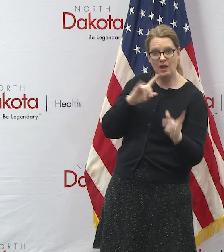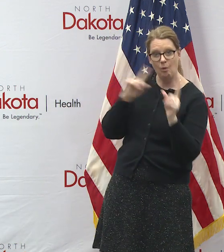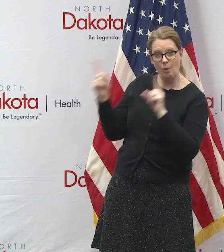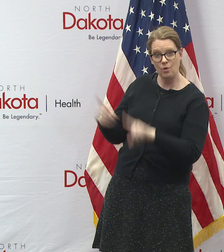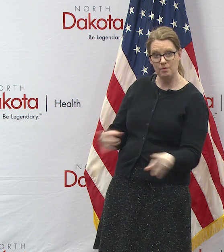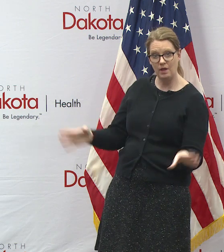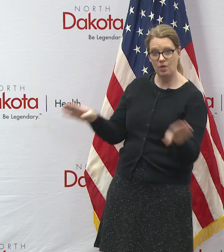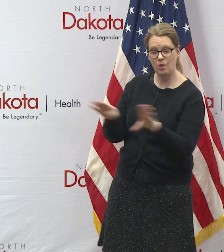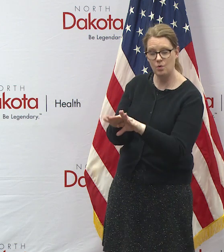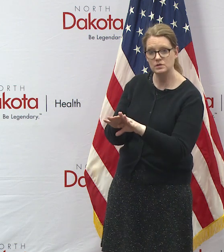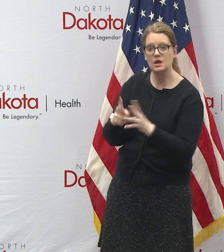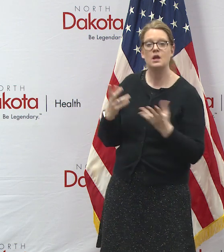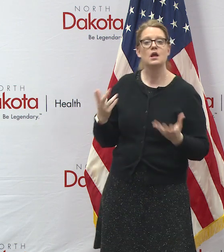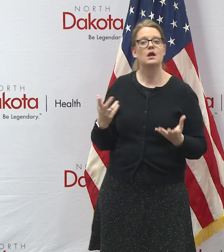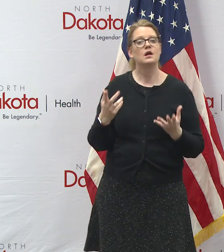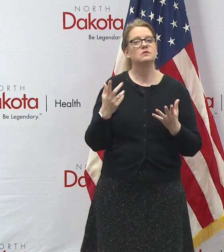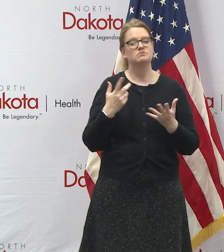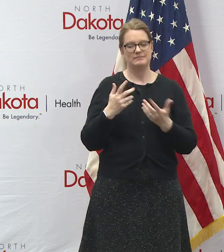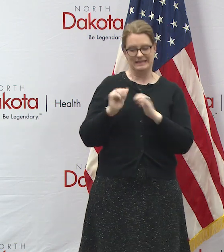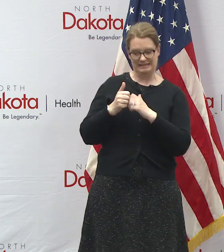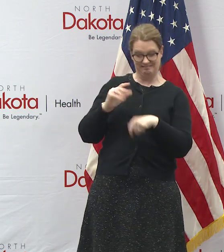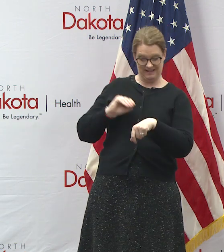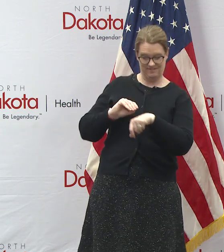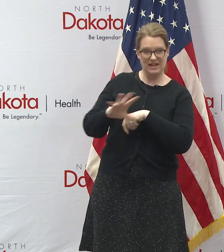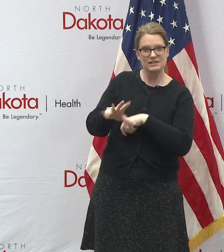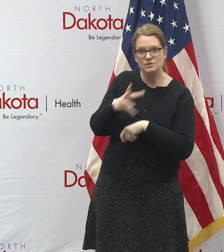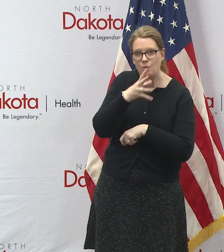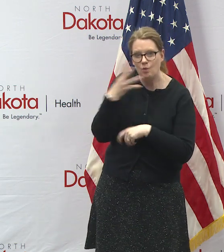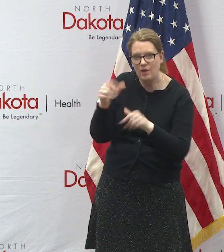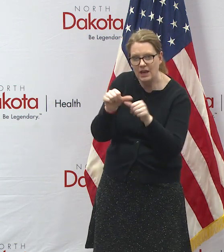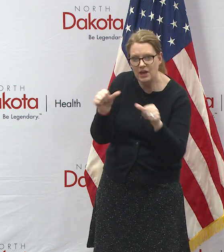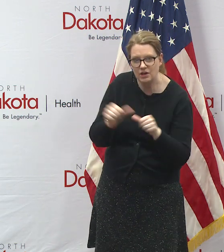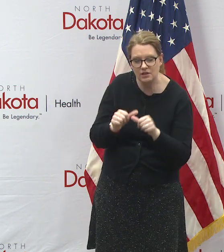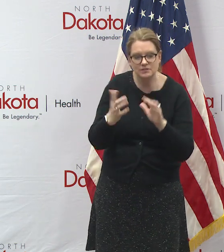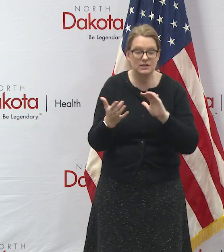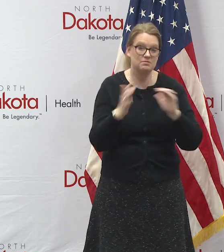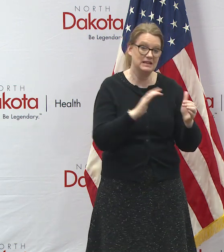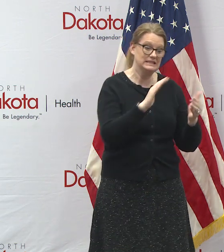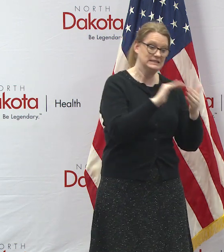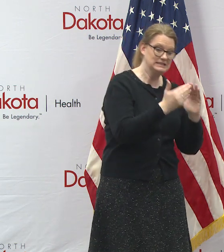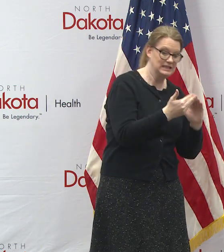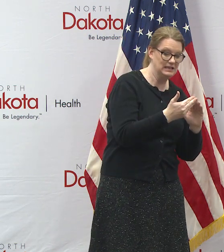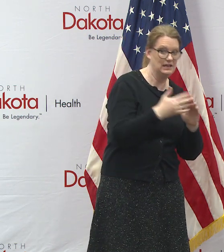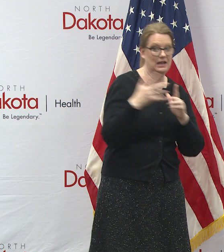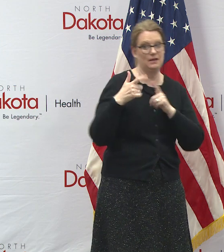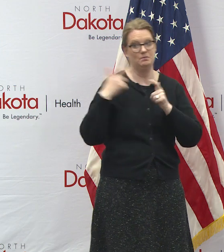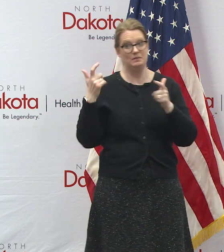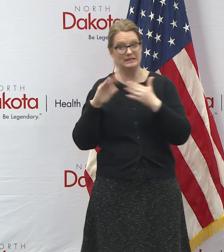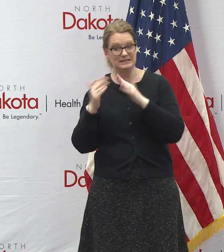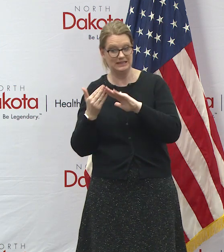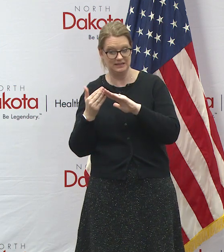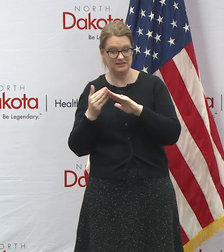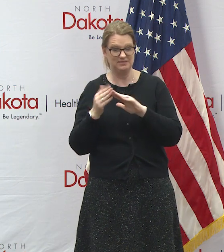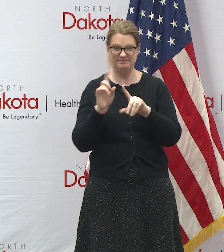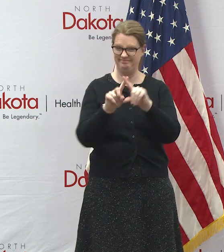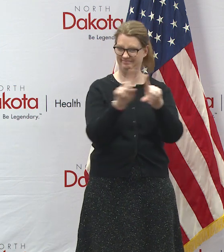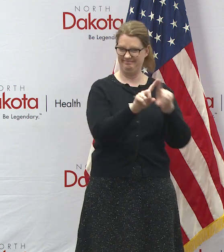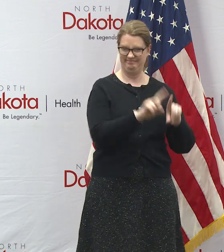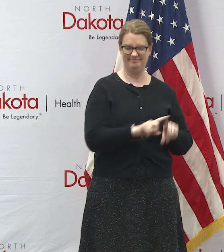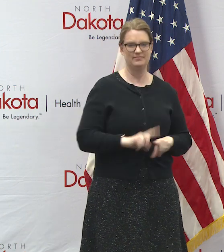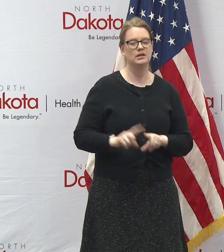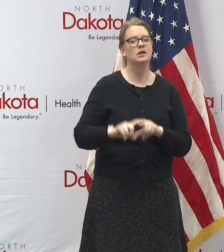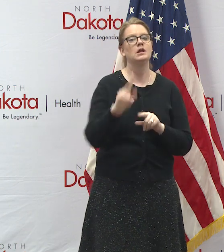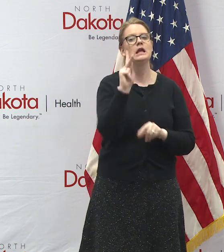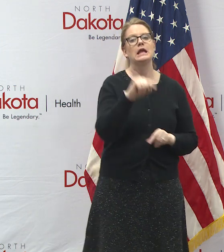and and what type of effect you might have in rural areas versus city versus large cities is differs as you can imagine they ask questions about the k